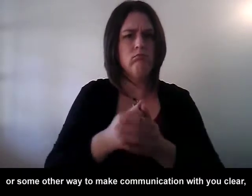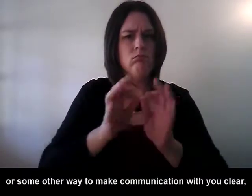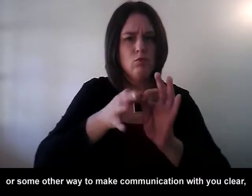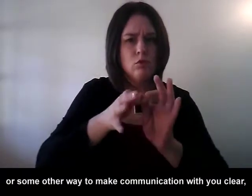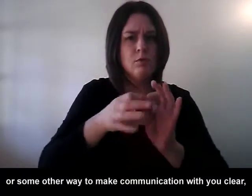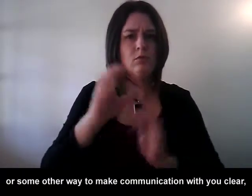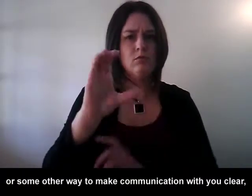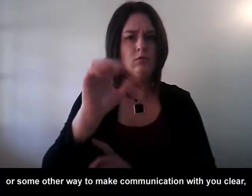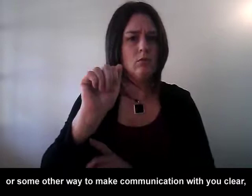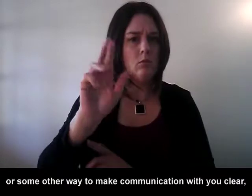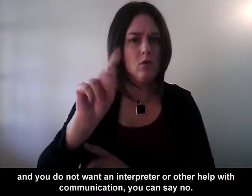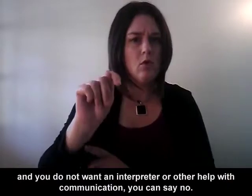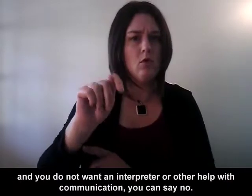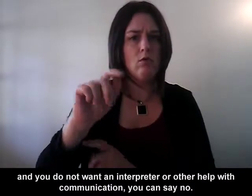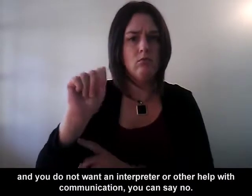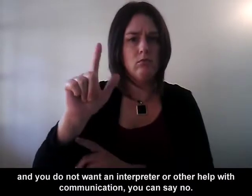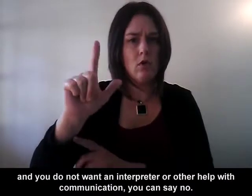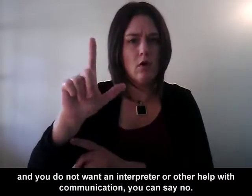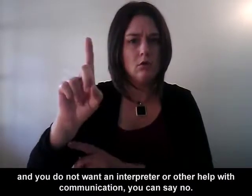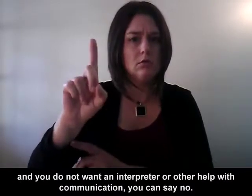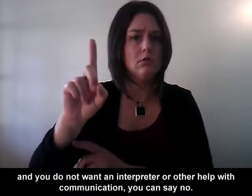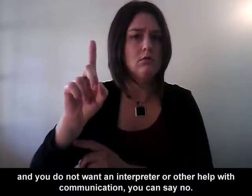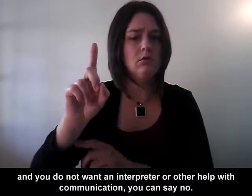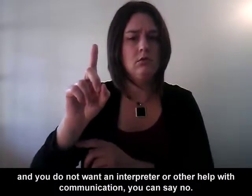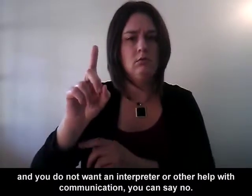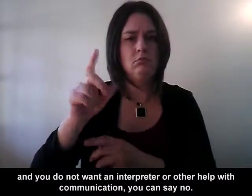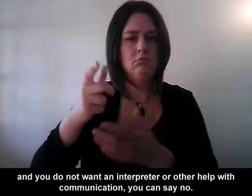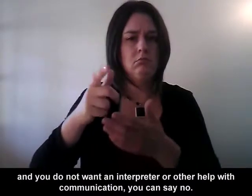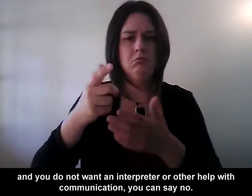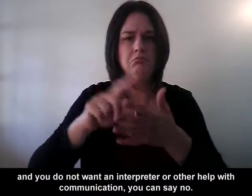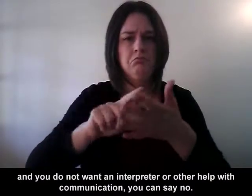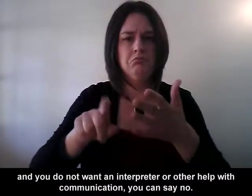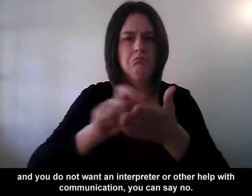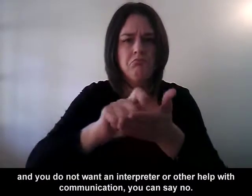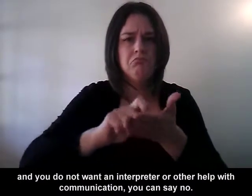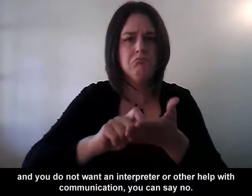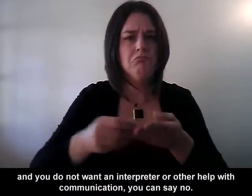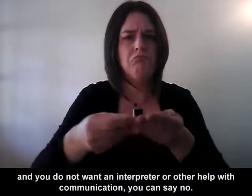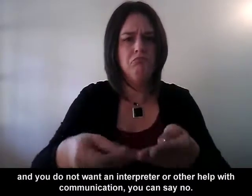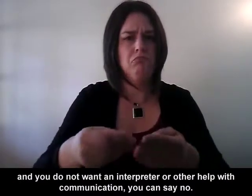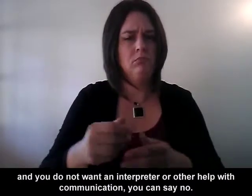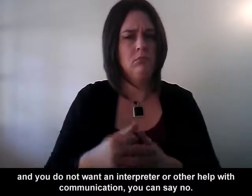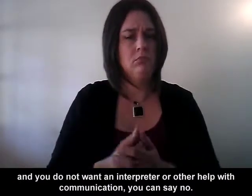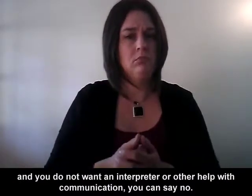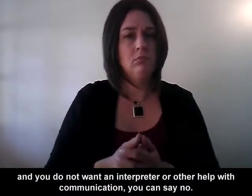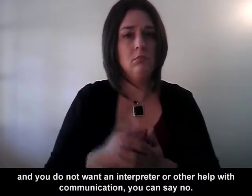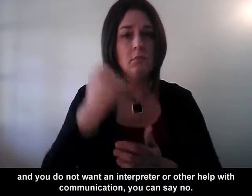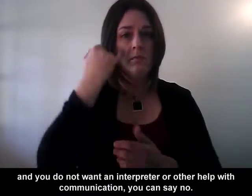with you clear, and you do not want an interpreter or other help with communication, you can say no.